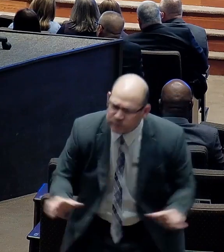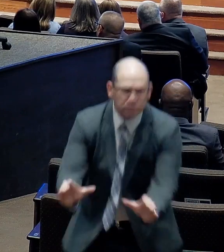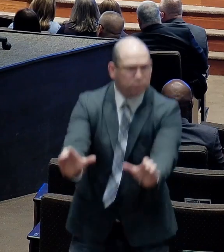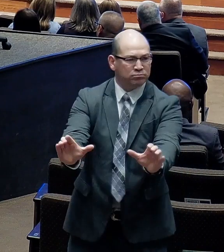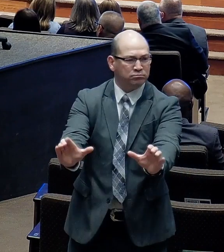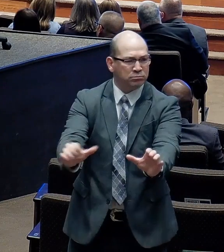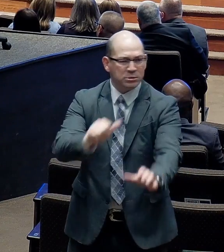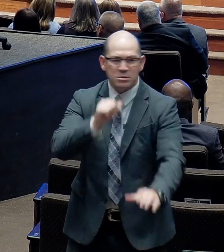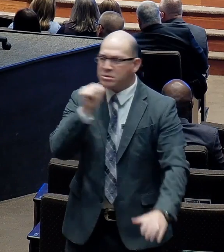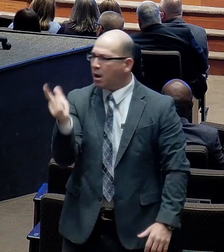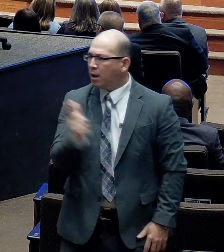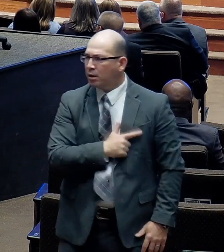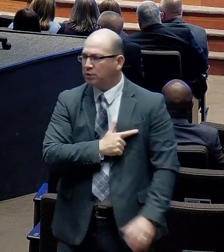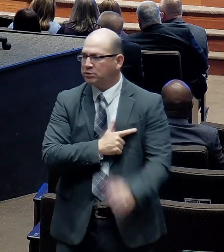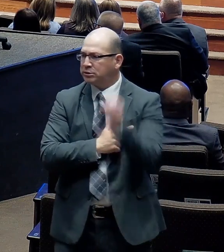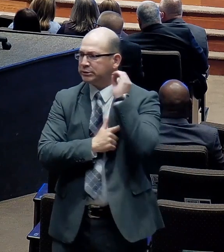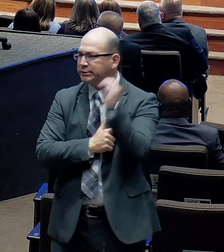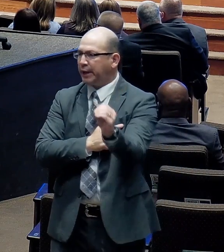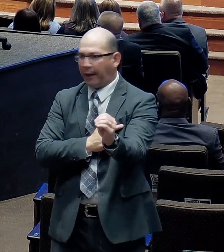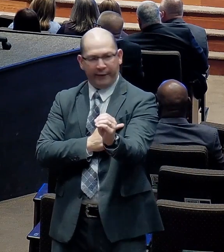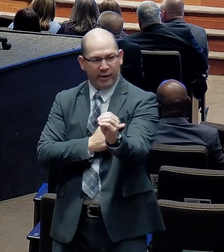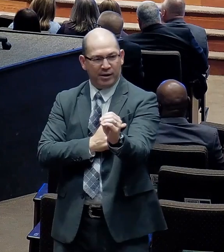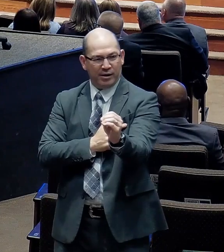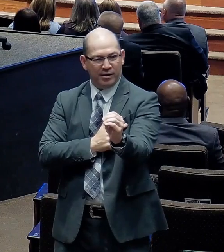The amazing thing. He's still knocking on doors.